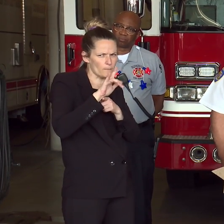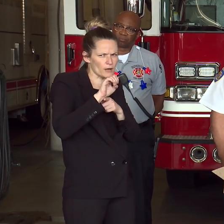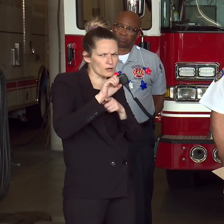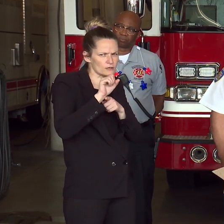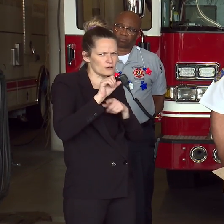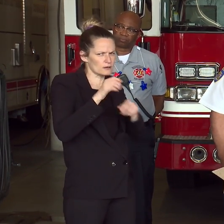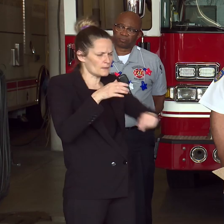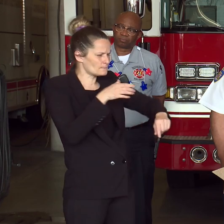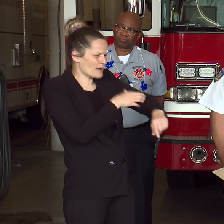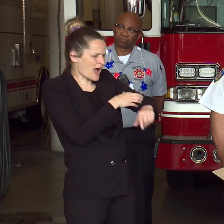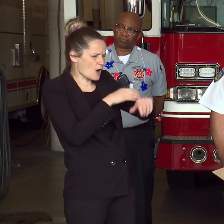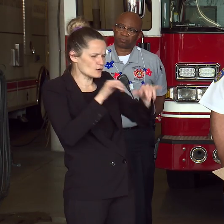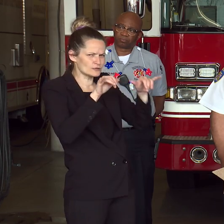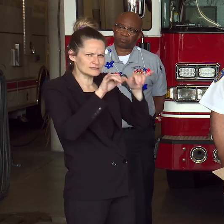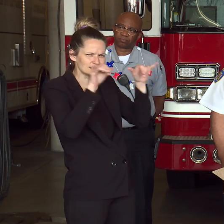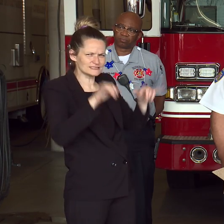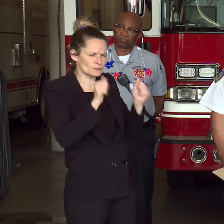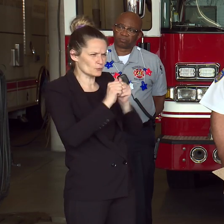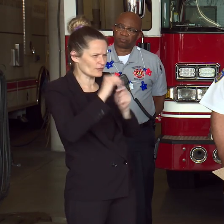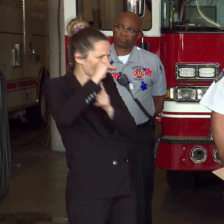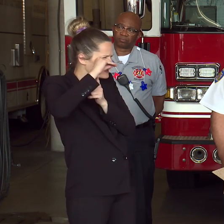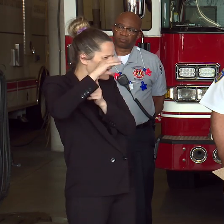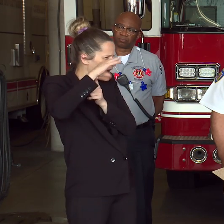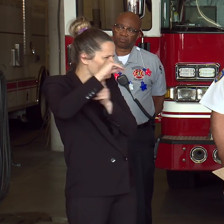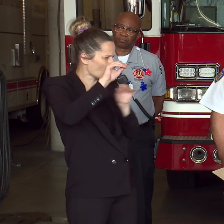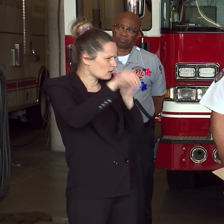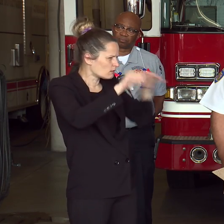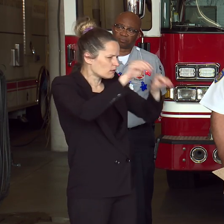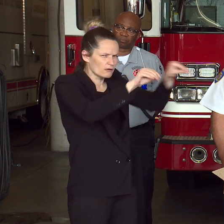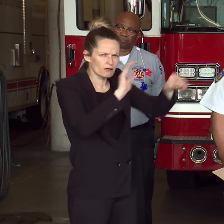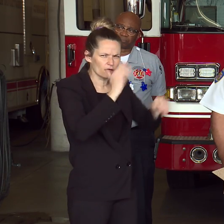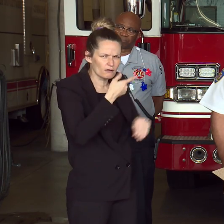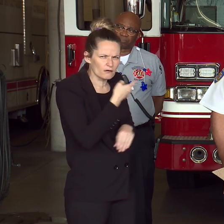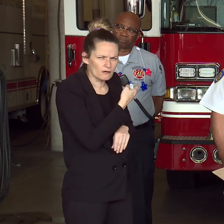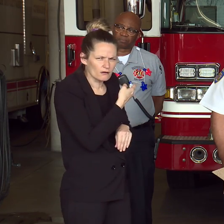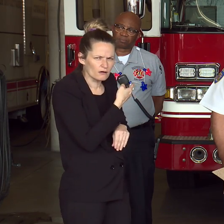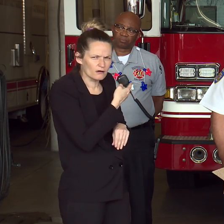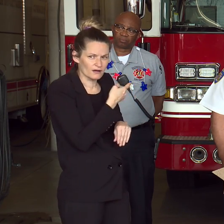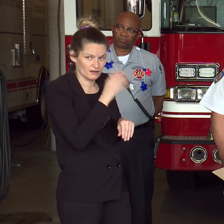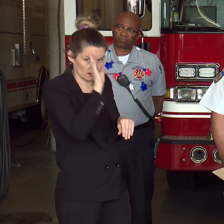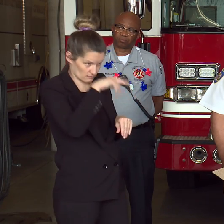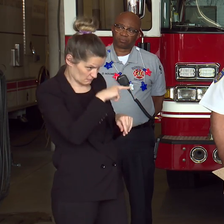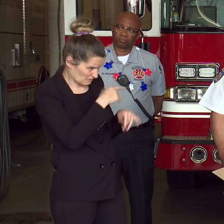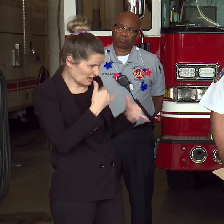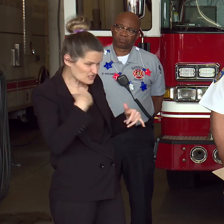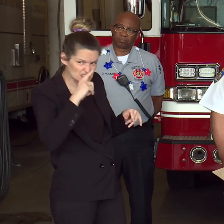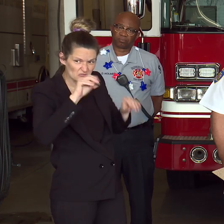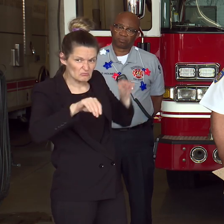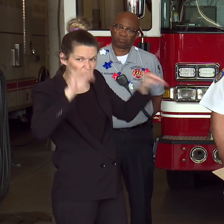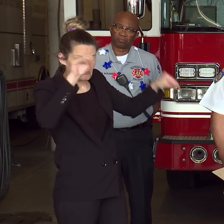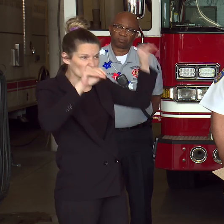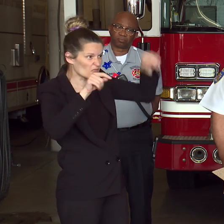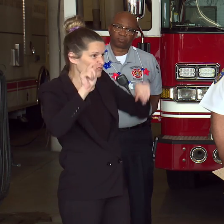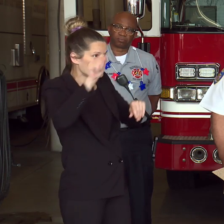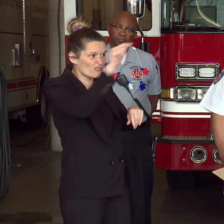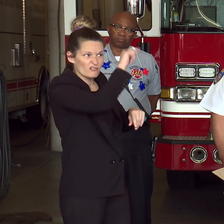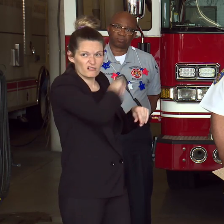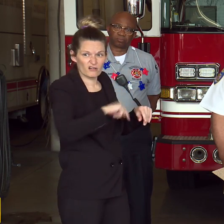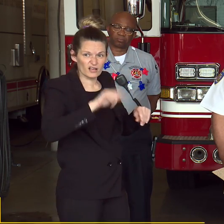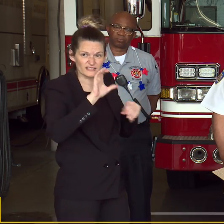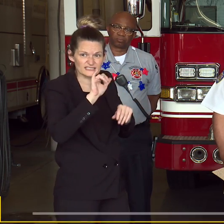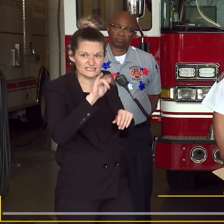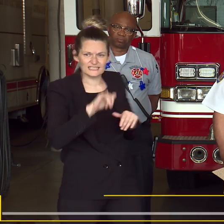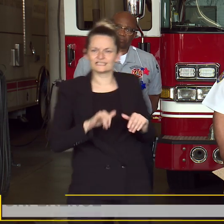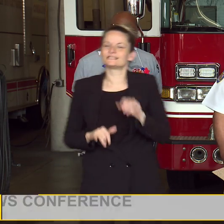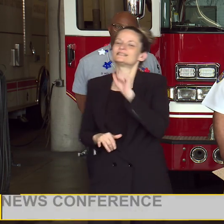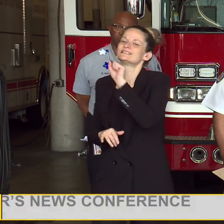Is this something that we can expect to see deployed around the city for you guys to keep watching what's happening? Every tool